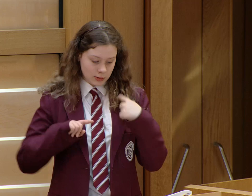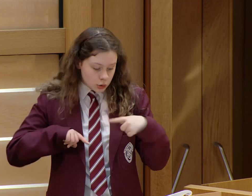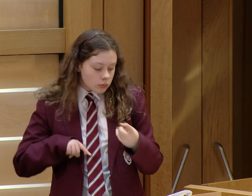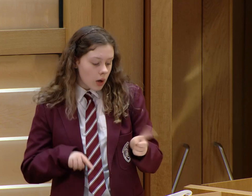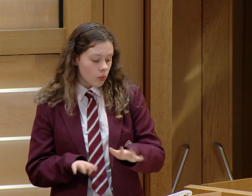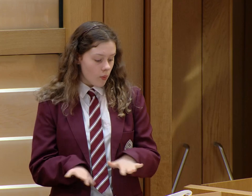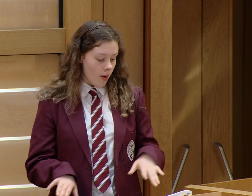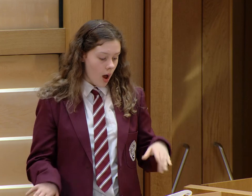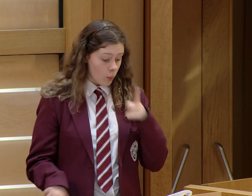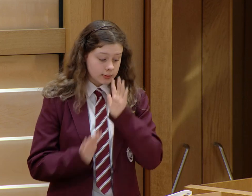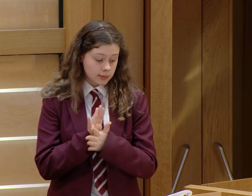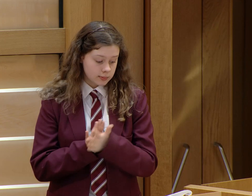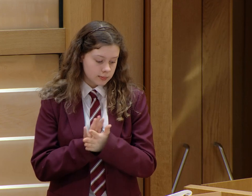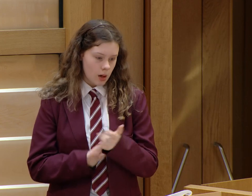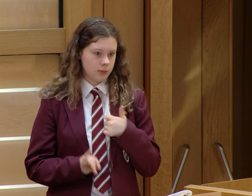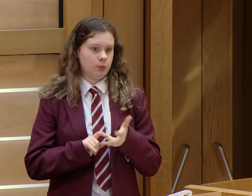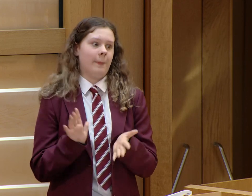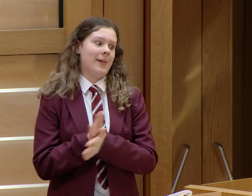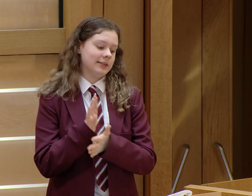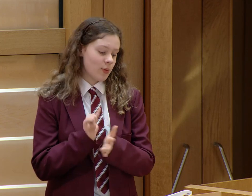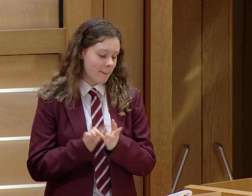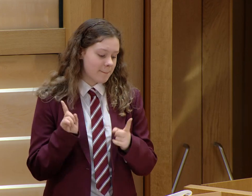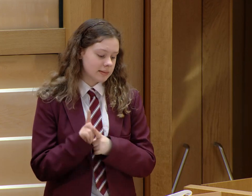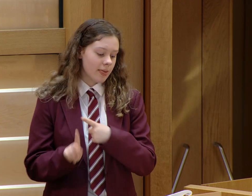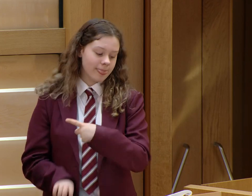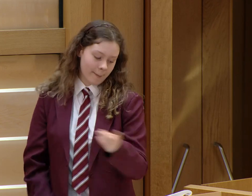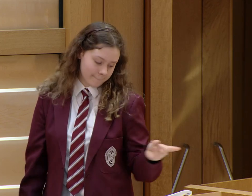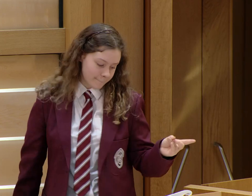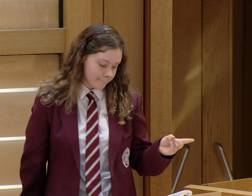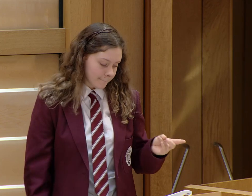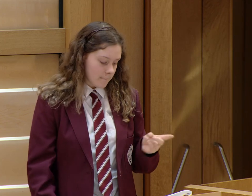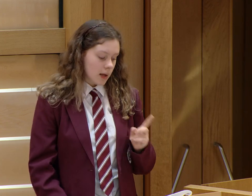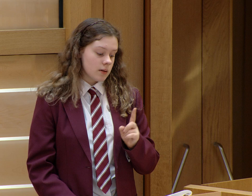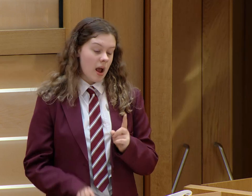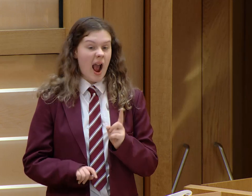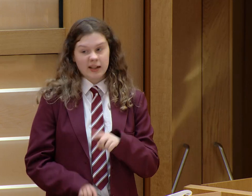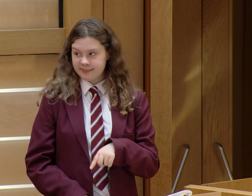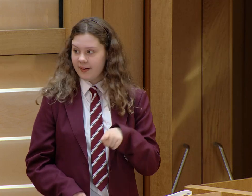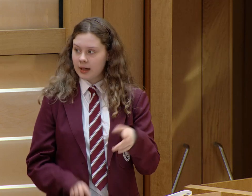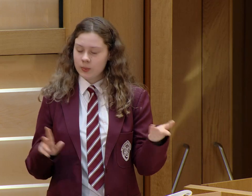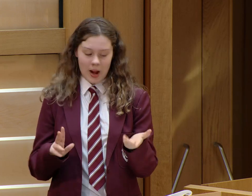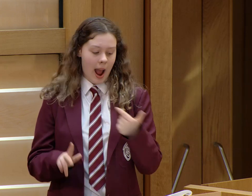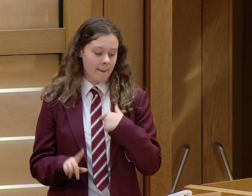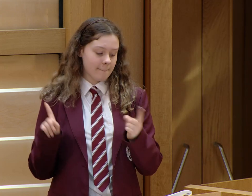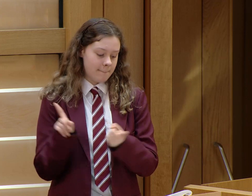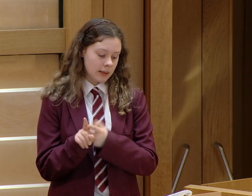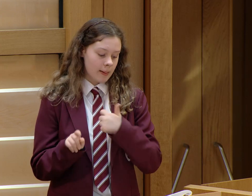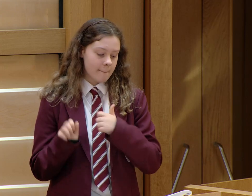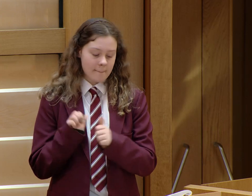And when I got there, the teachers and the children could all sign. And I was really